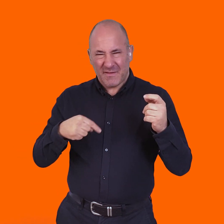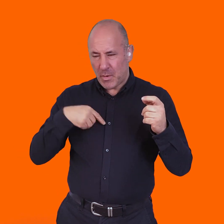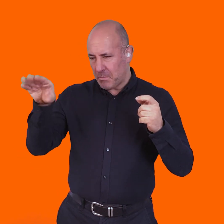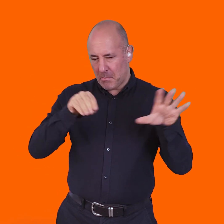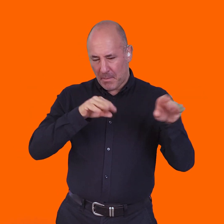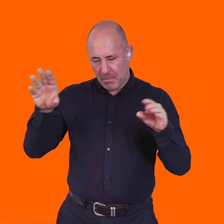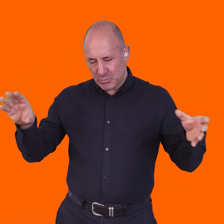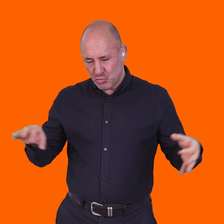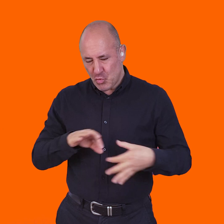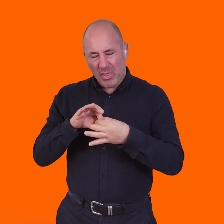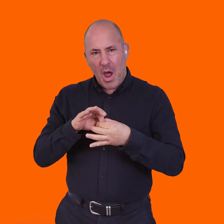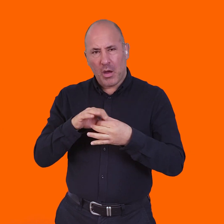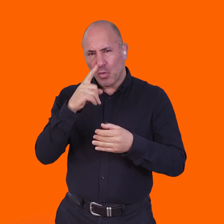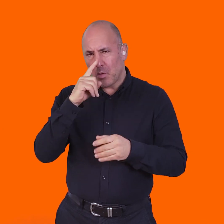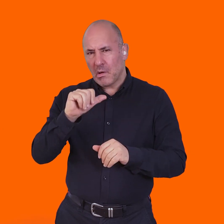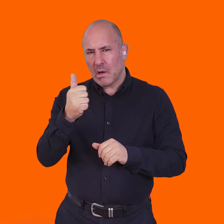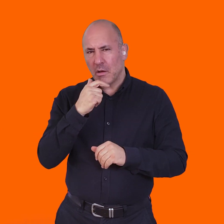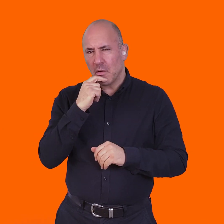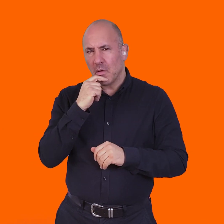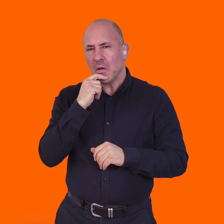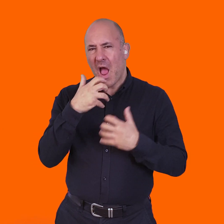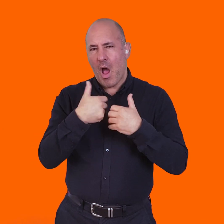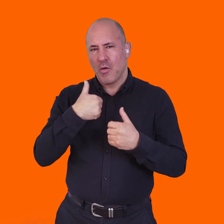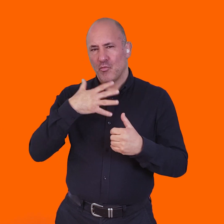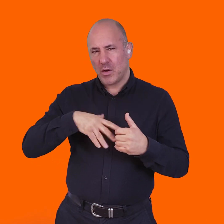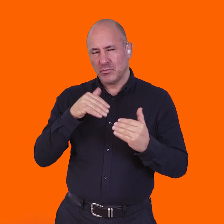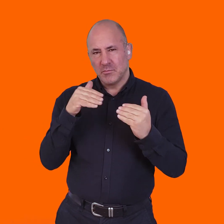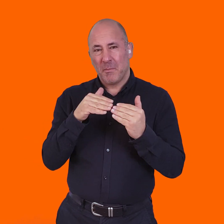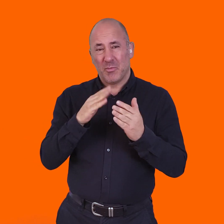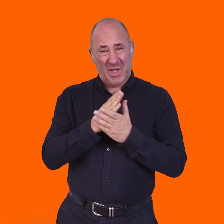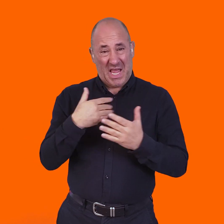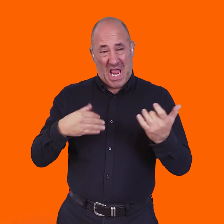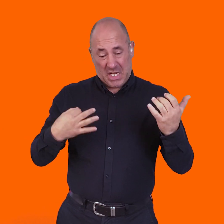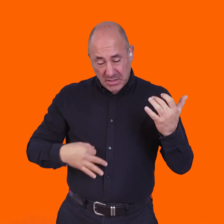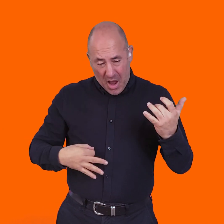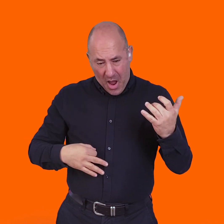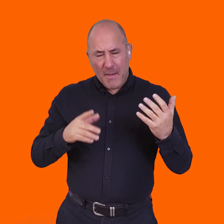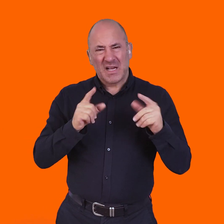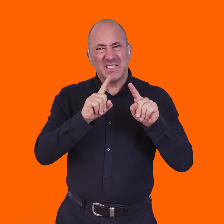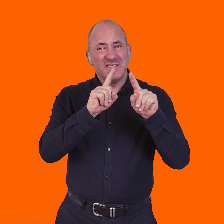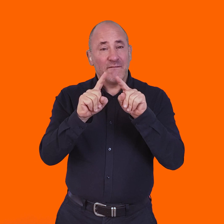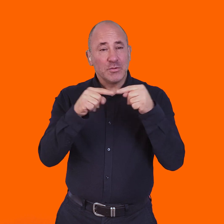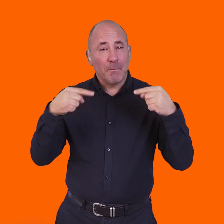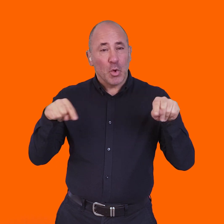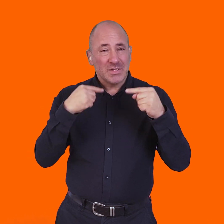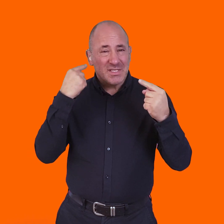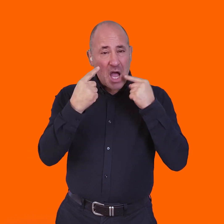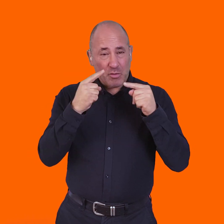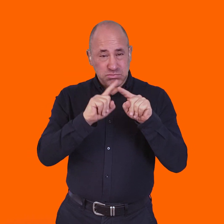elements of the guitar that, if they were together, could work and do what I wanted it to do, which was